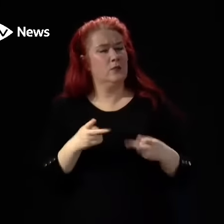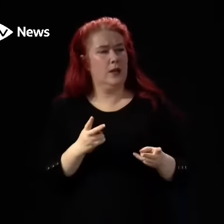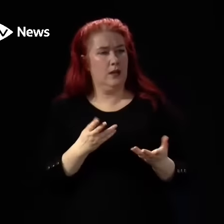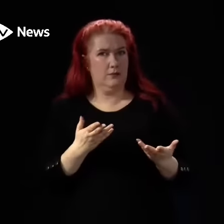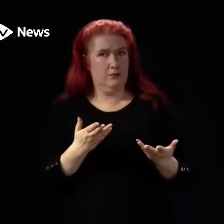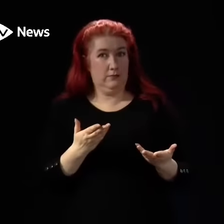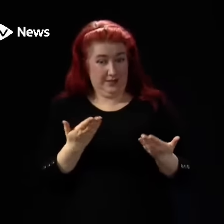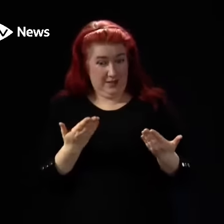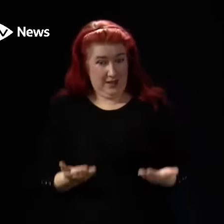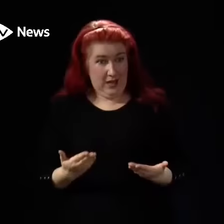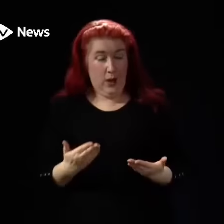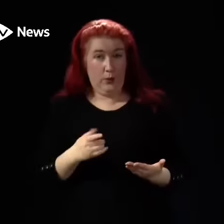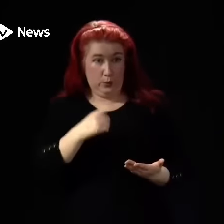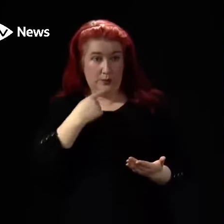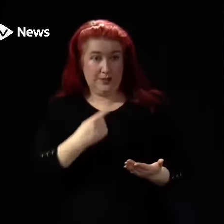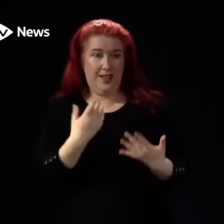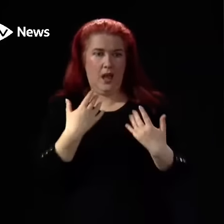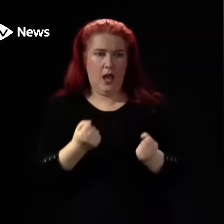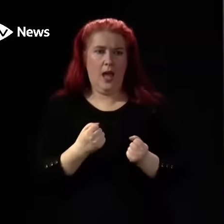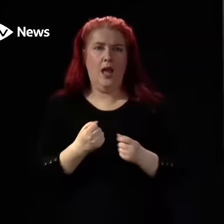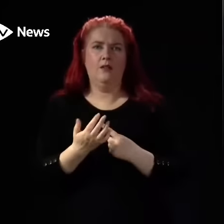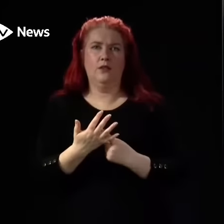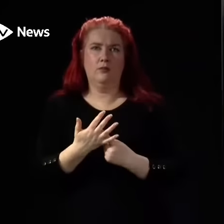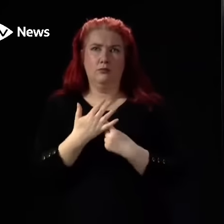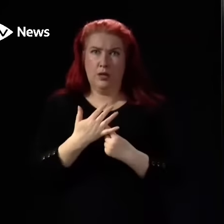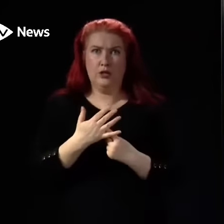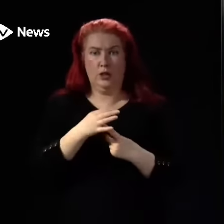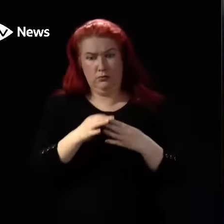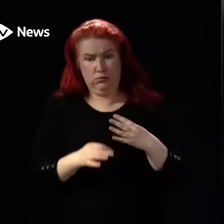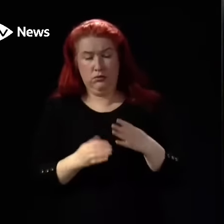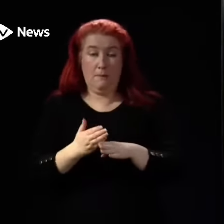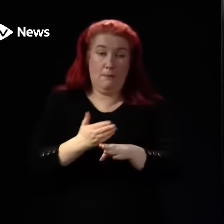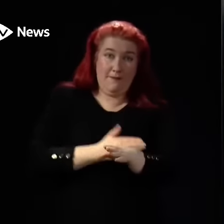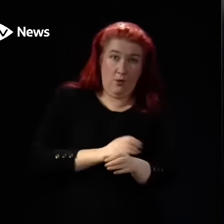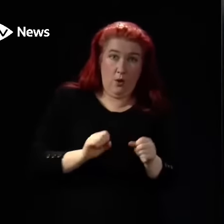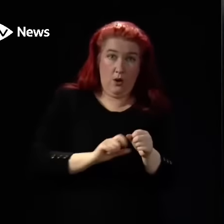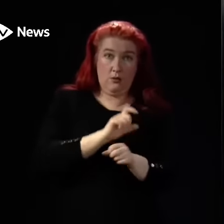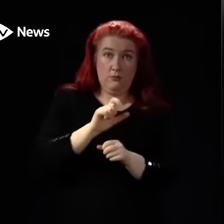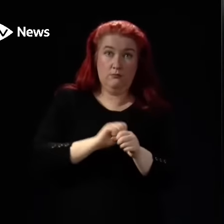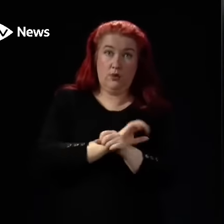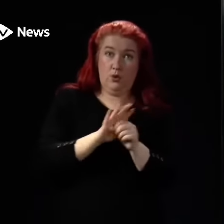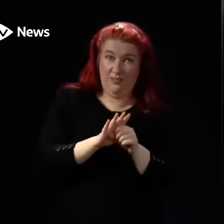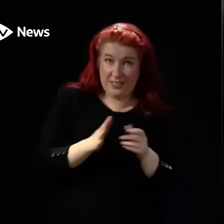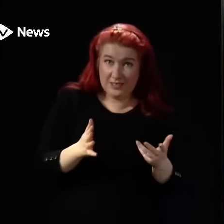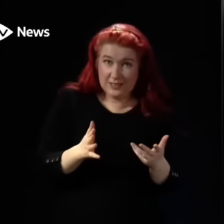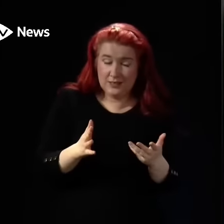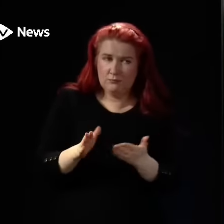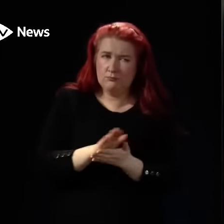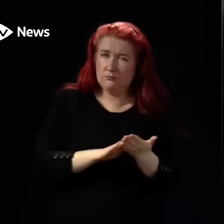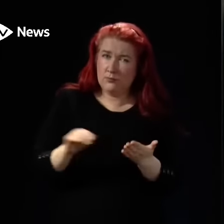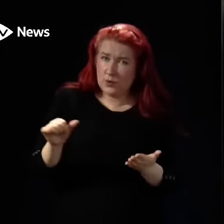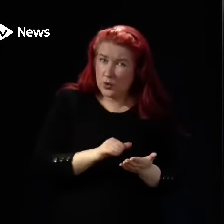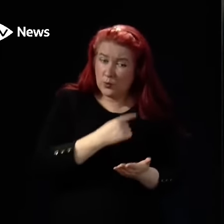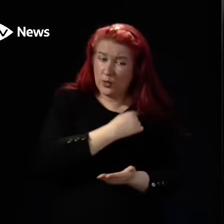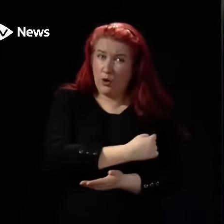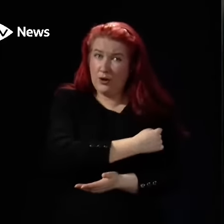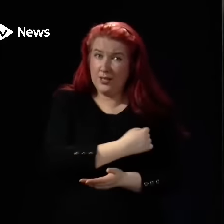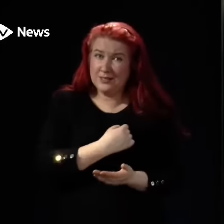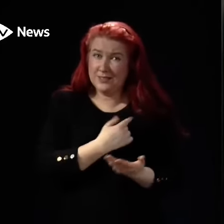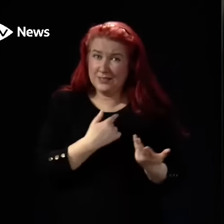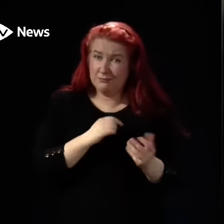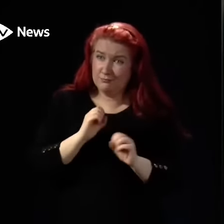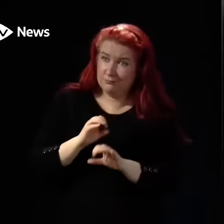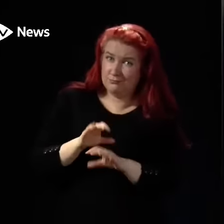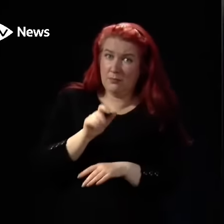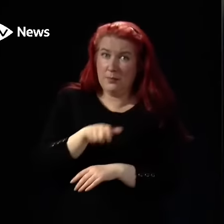not come to a point, given you've said these pressures existed before COVID, that we should maybe be honest with the public, or you as